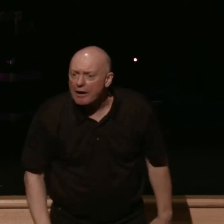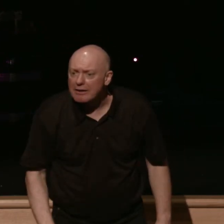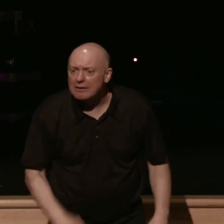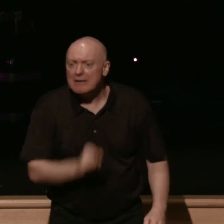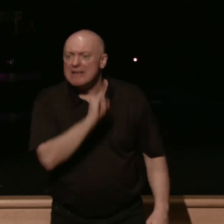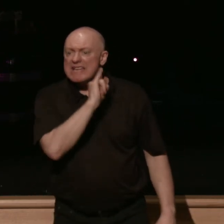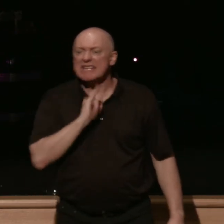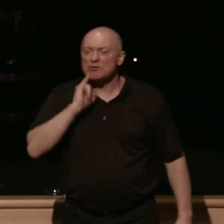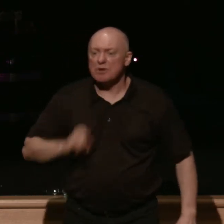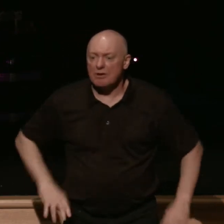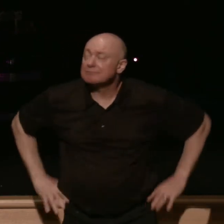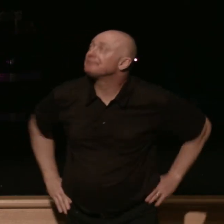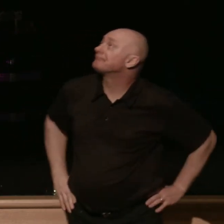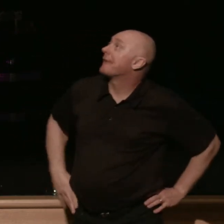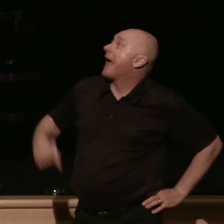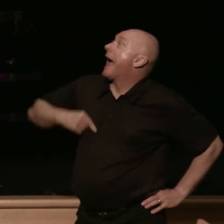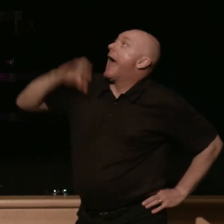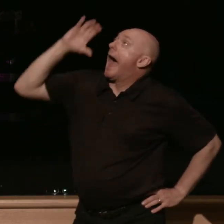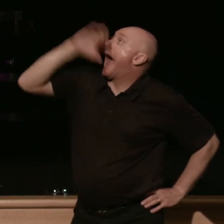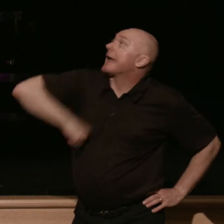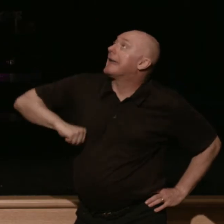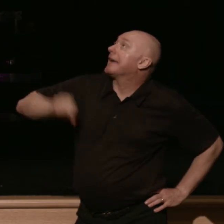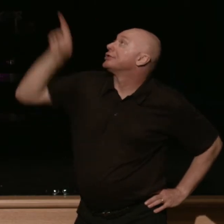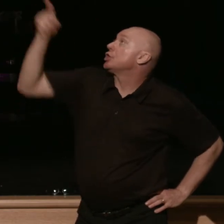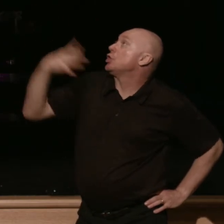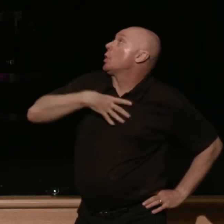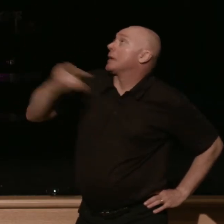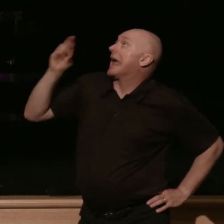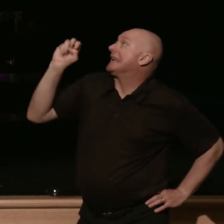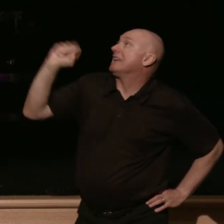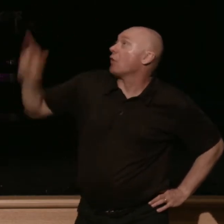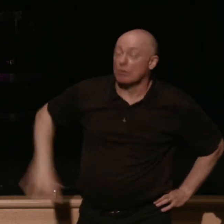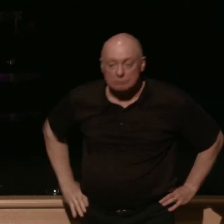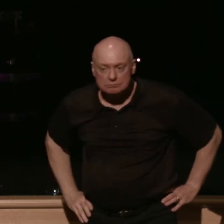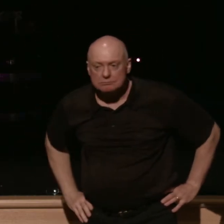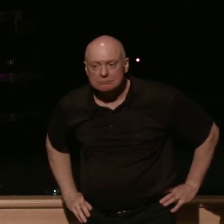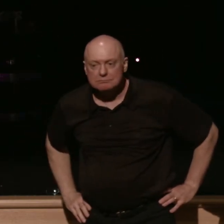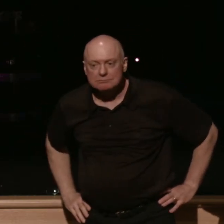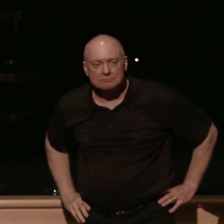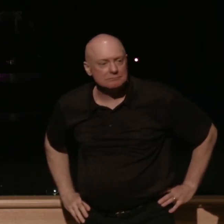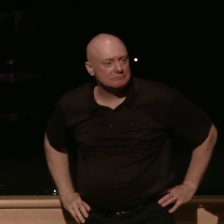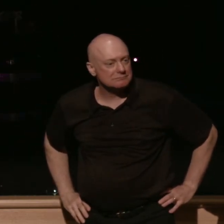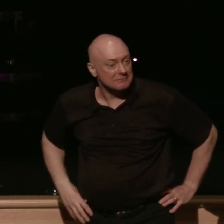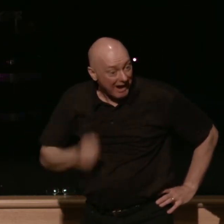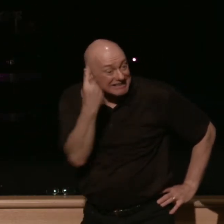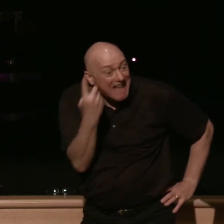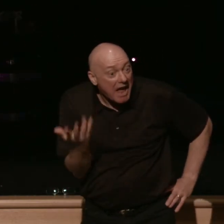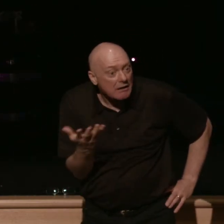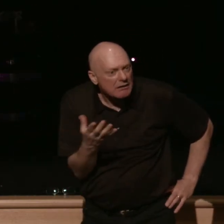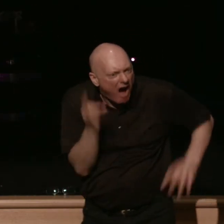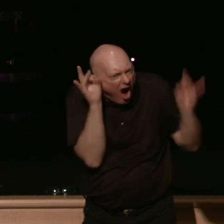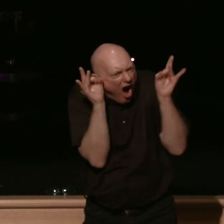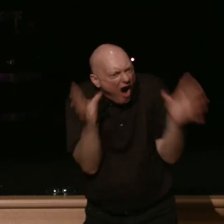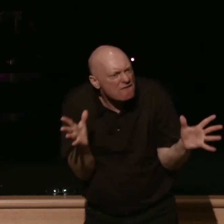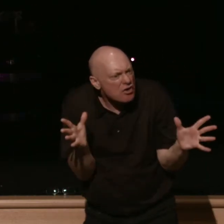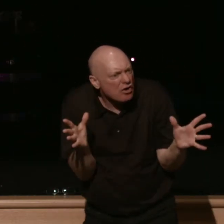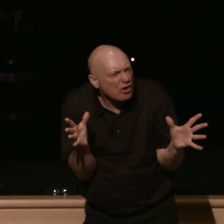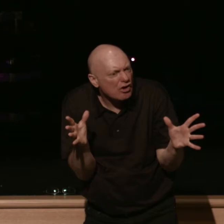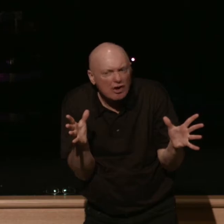guess god must like evil you see how horrible this is i guess god